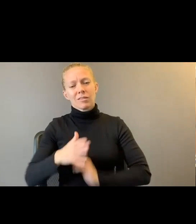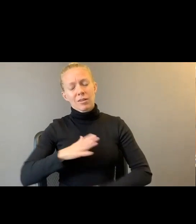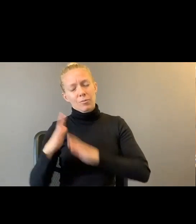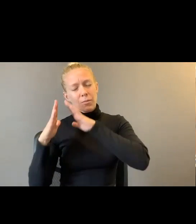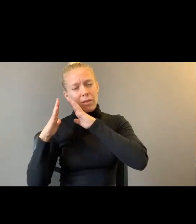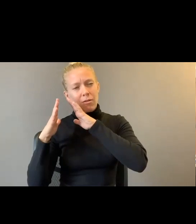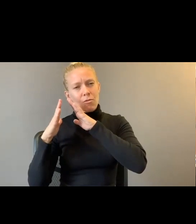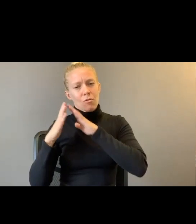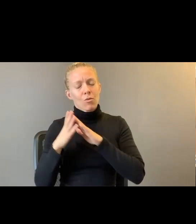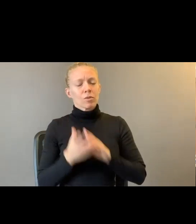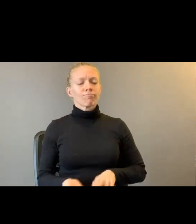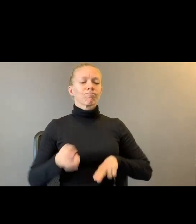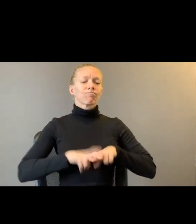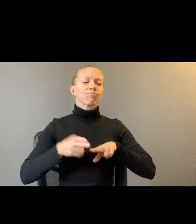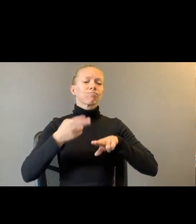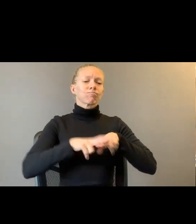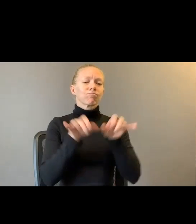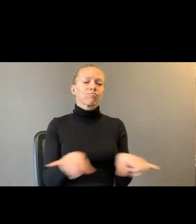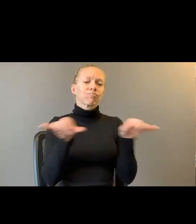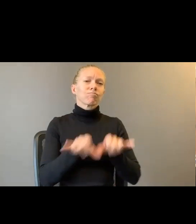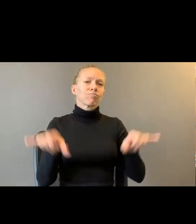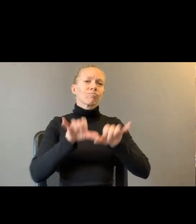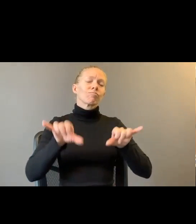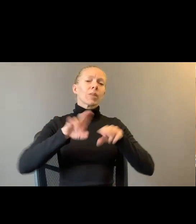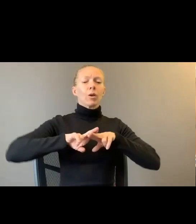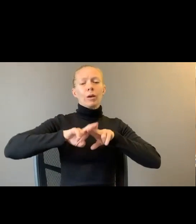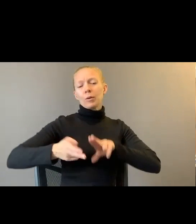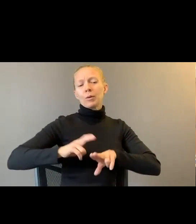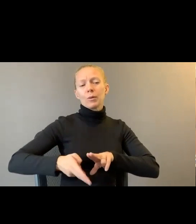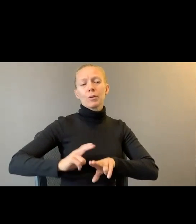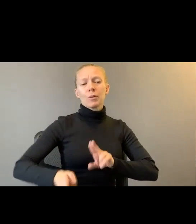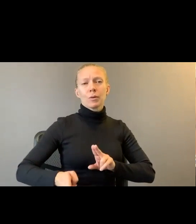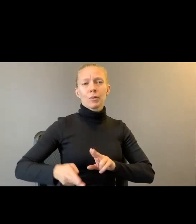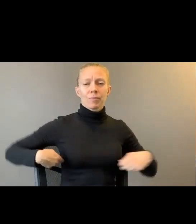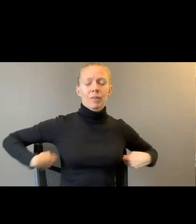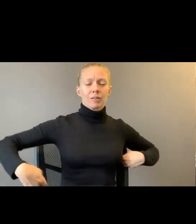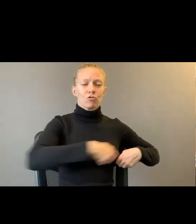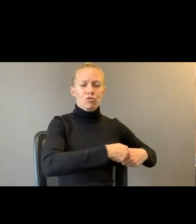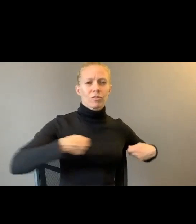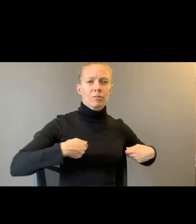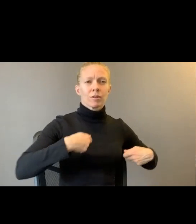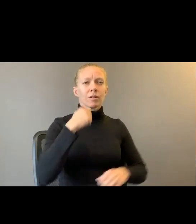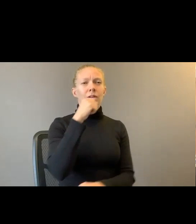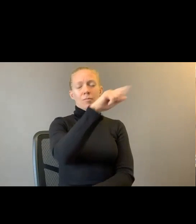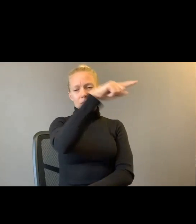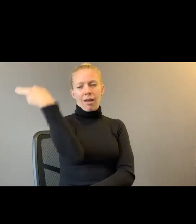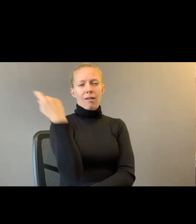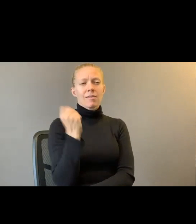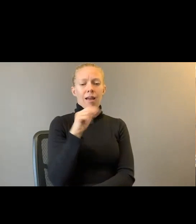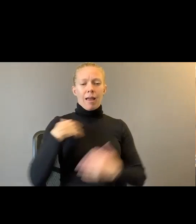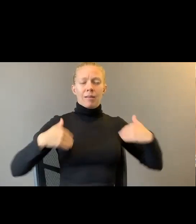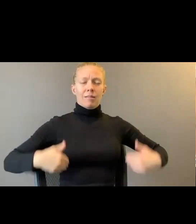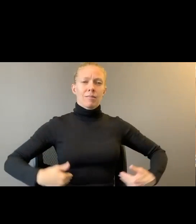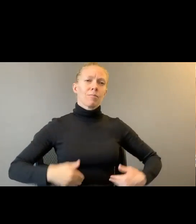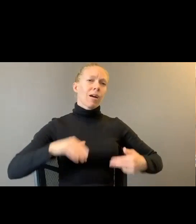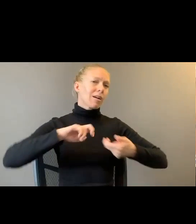Enthused weight loss. A chest finder. Black in-body physics. Embodied in the swirling prairie